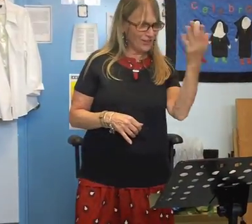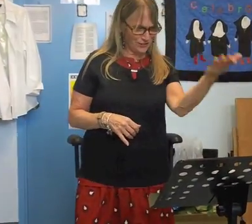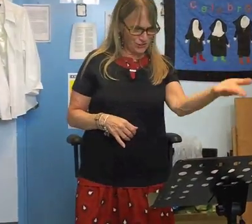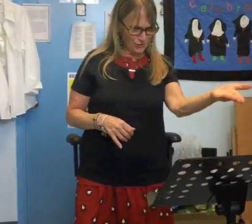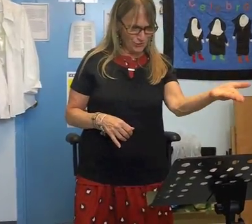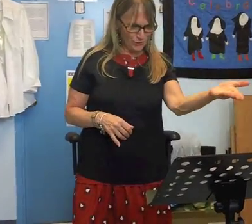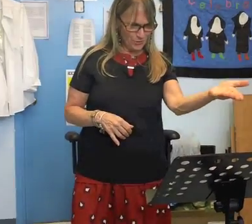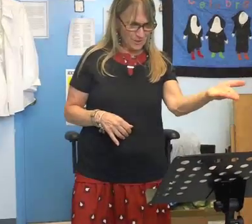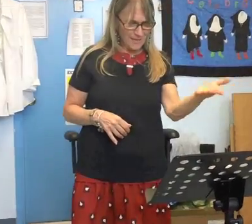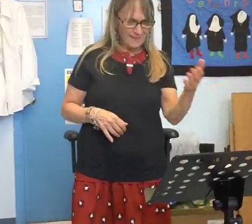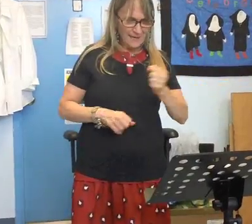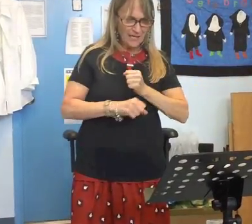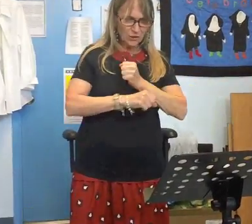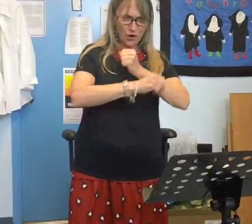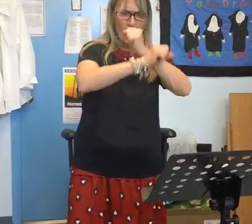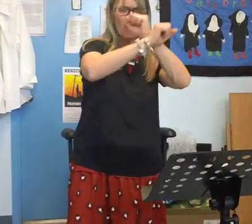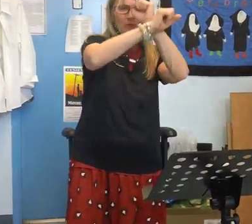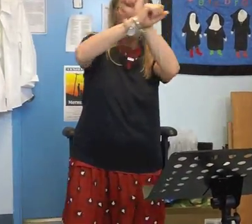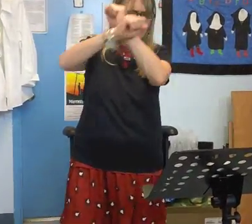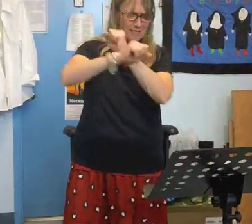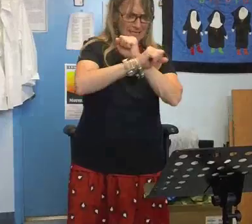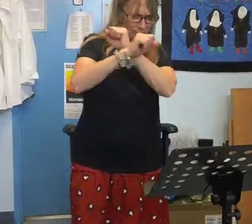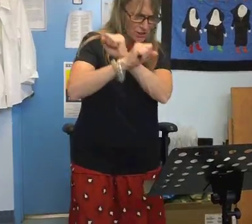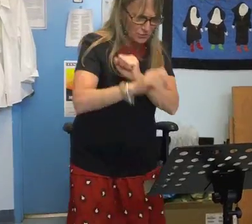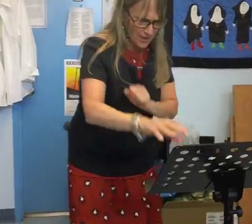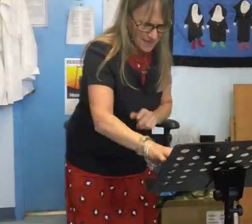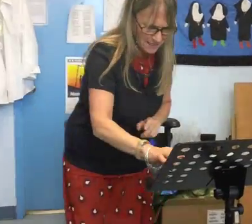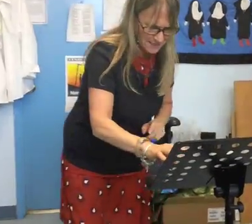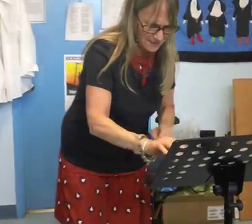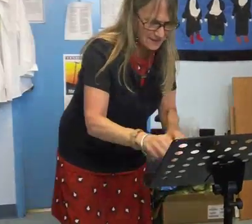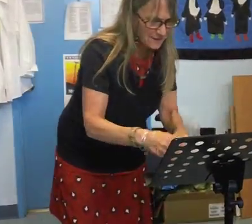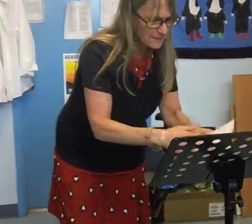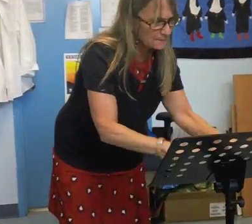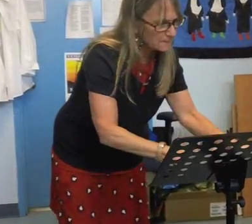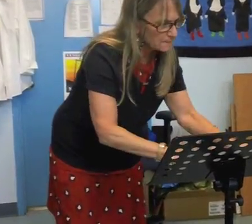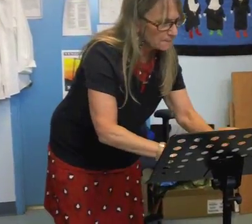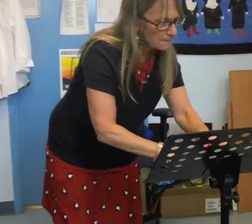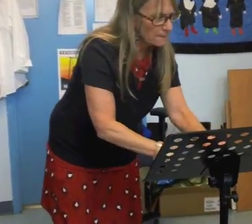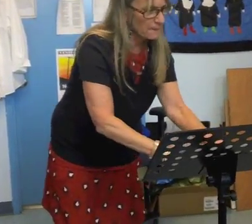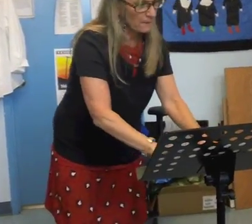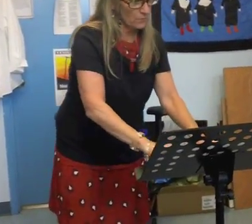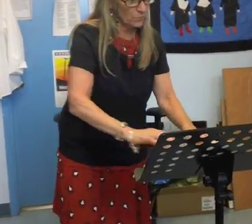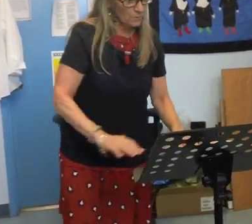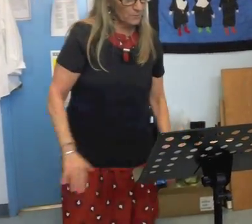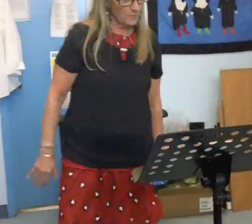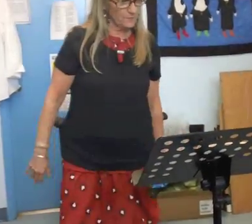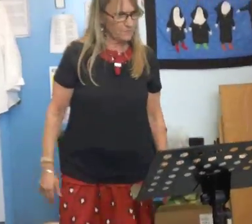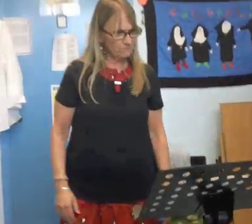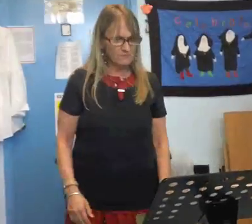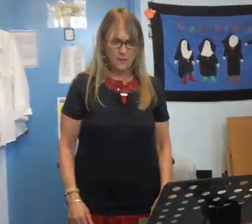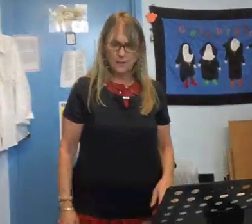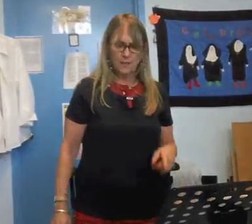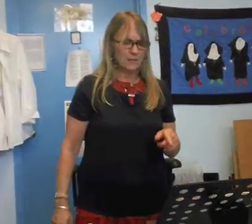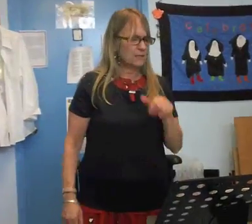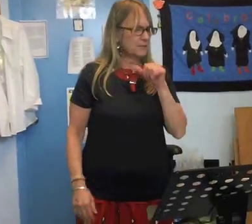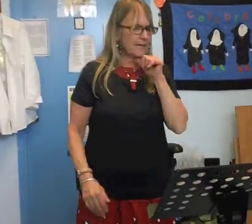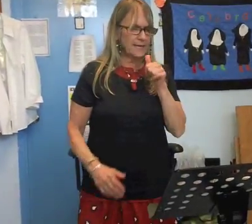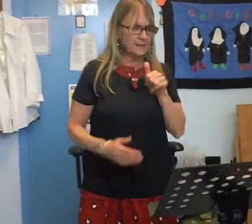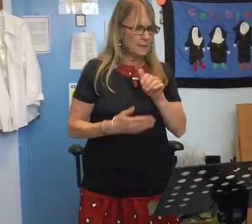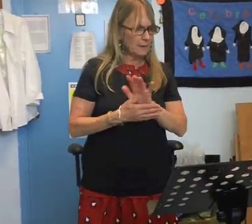at you they got your arms all in restraints are we in a movie this ain't a